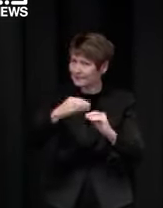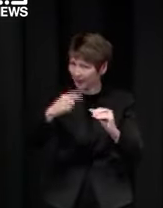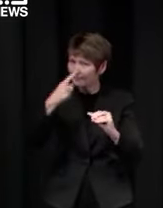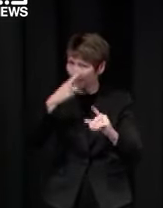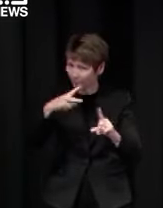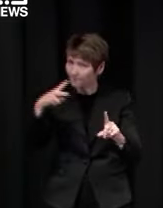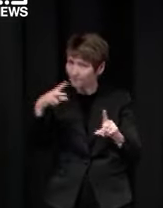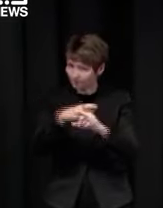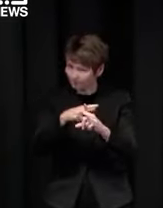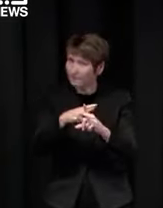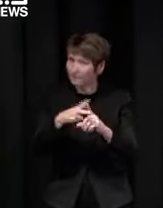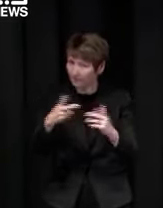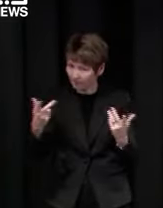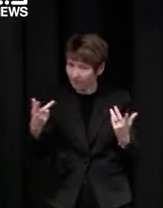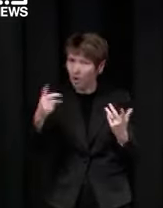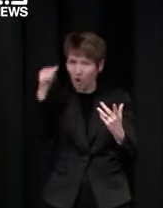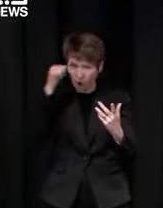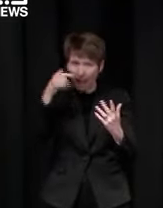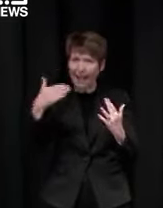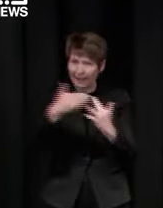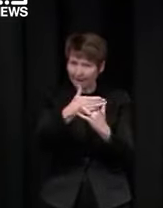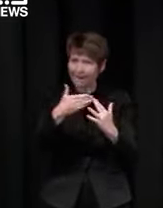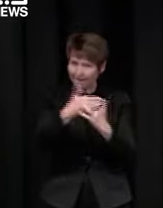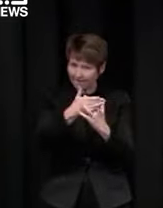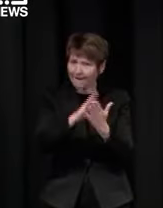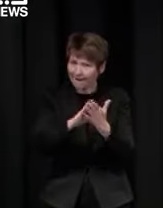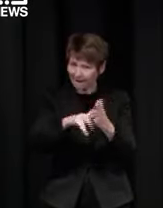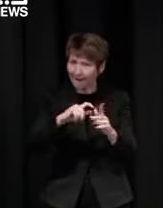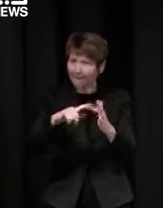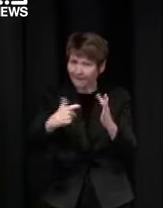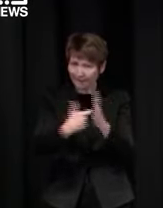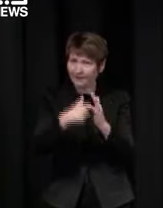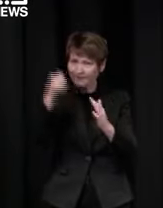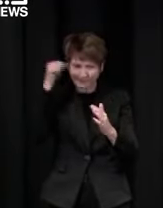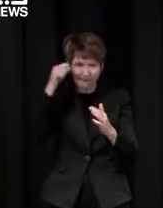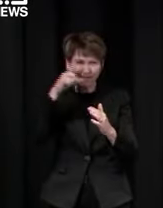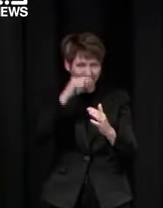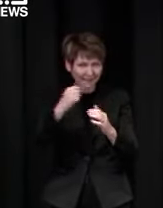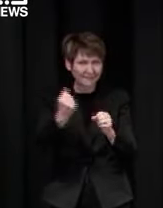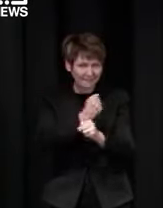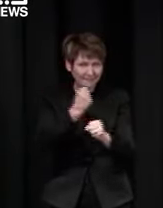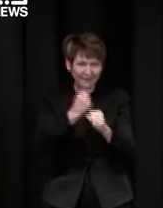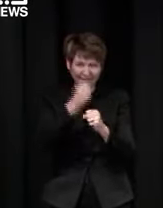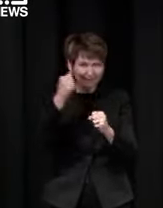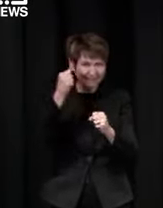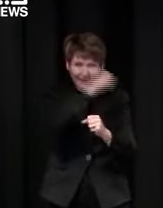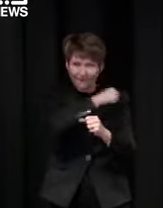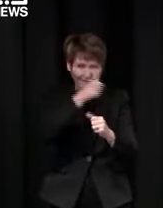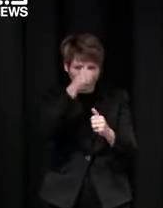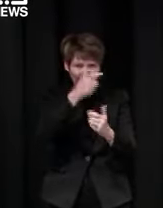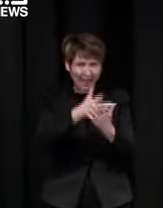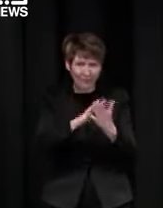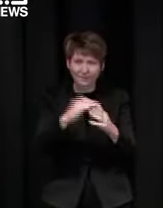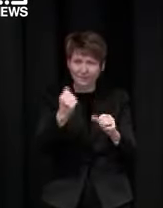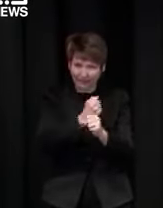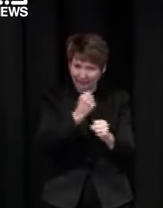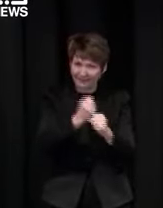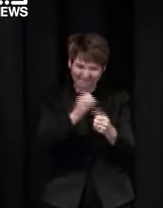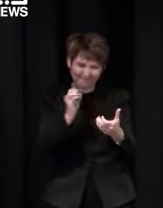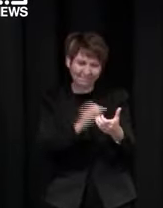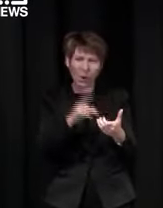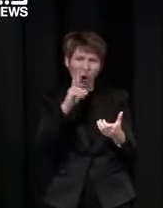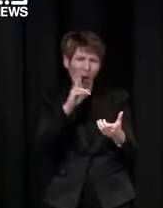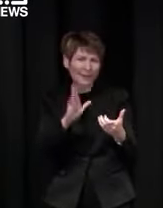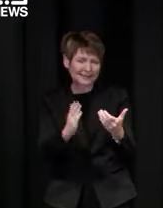a smart hacker to try and um alter that digital record and i understand that the commonwealth is working to protect it from that um